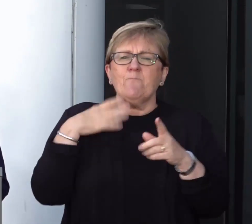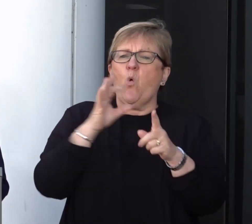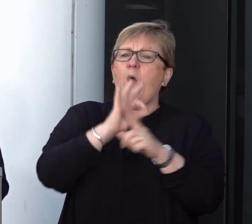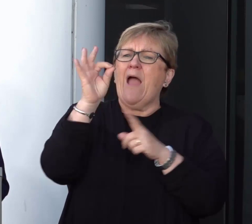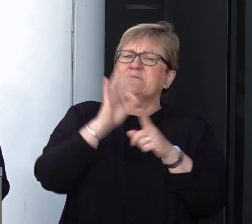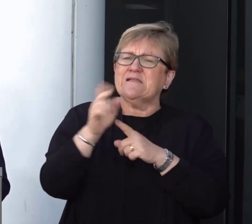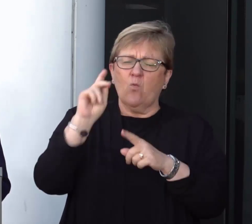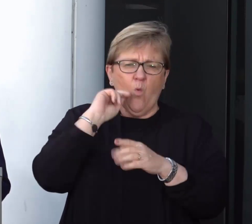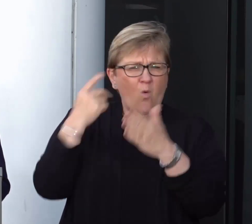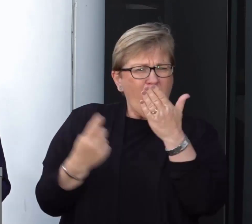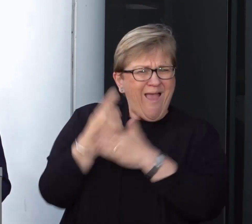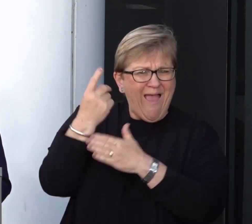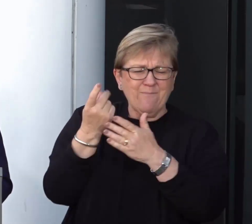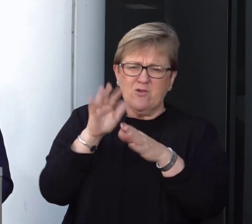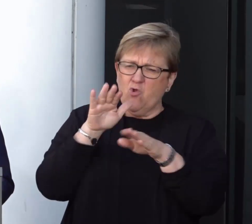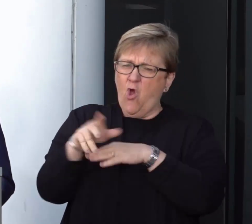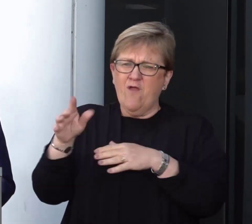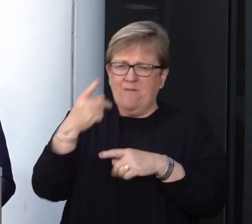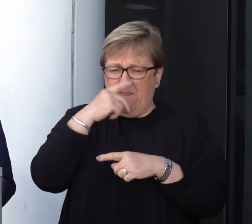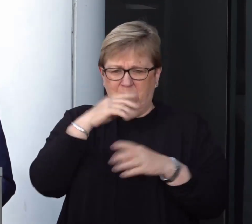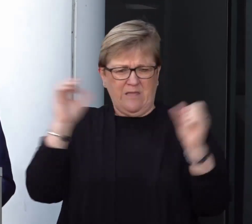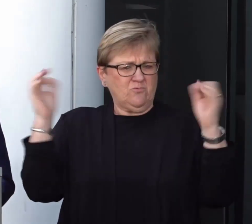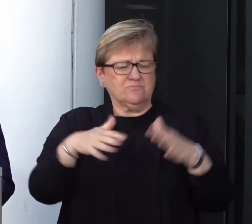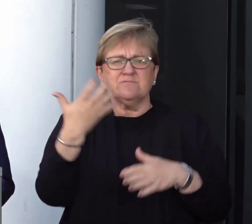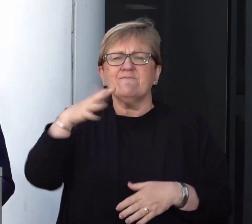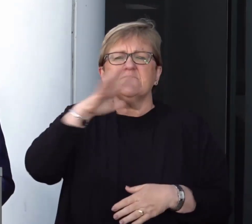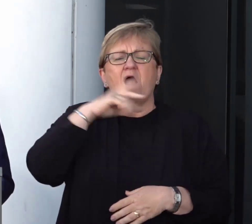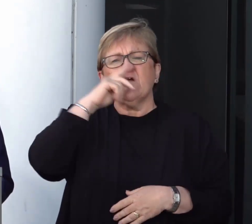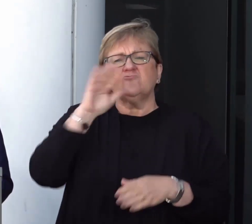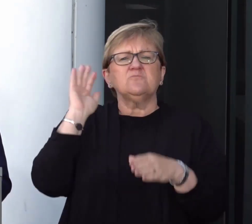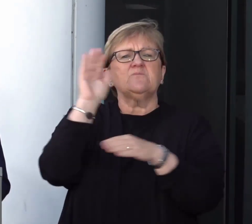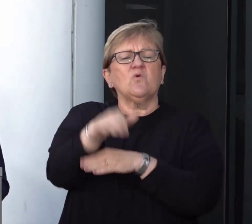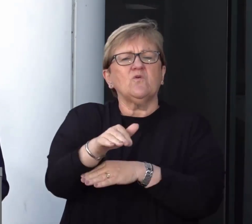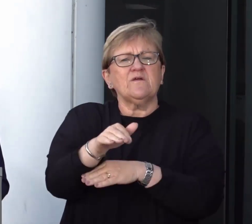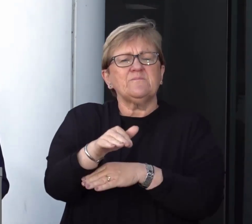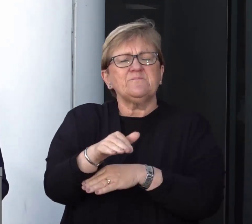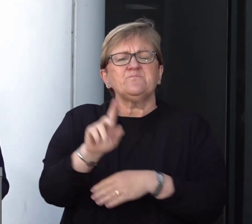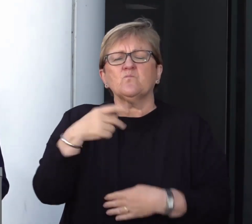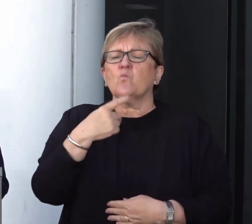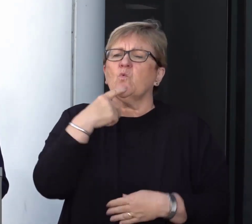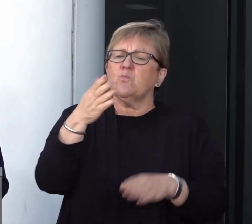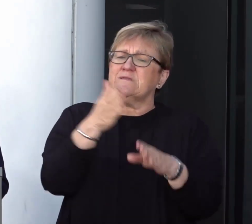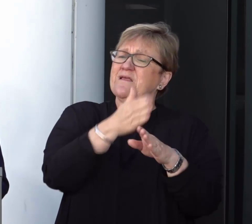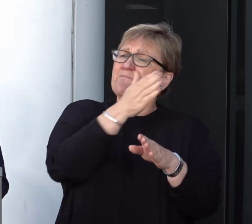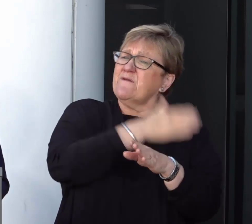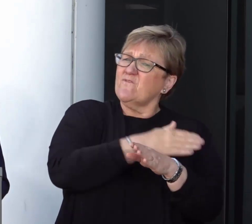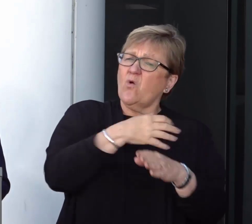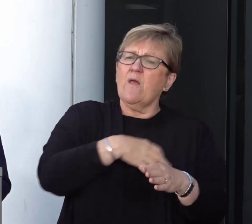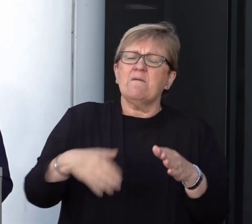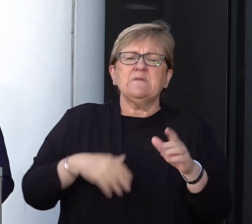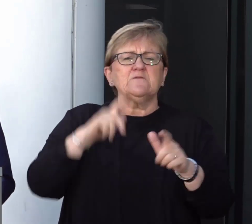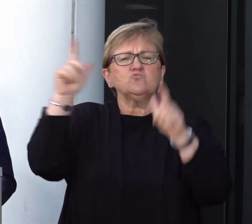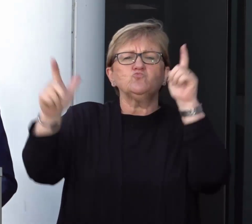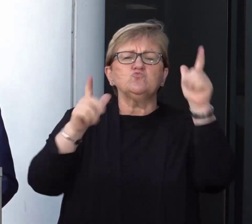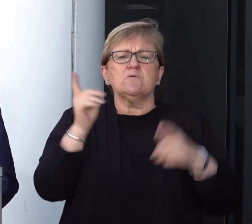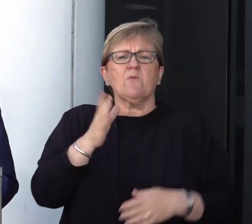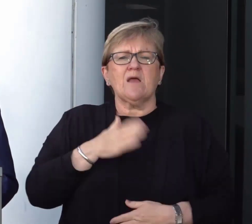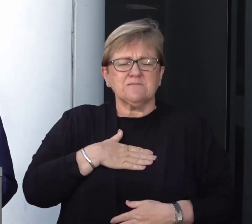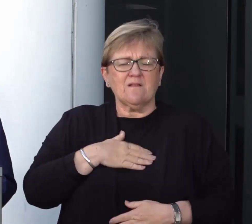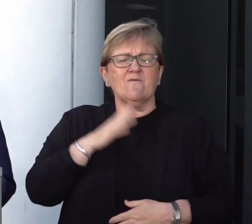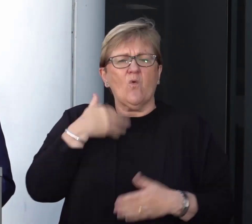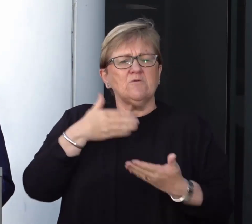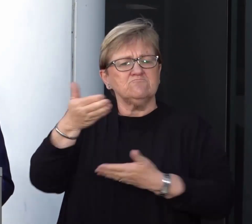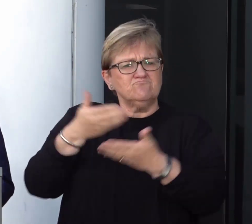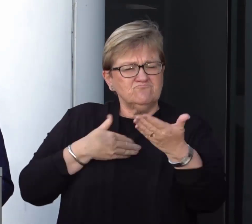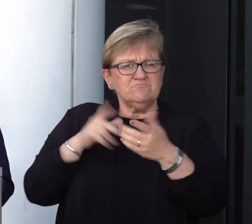relation to the application of the gatherings of 500 people. As reported earlier the Minister for Tourism and myself will be